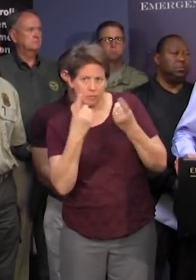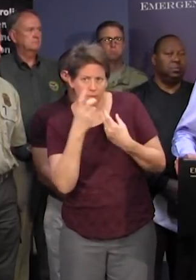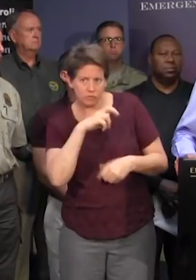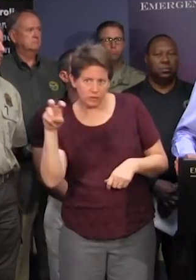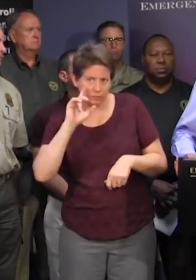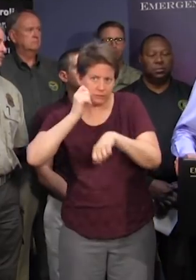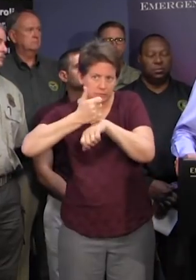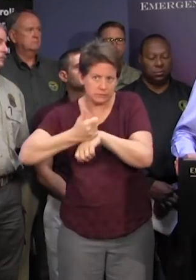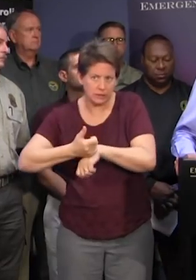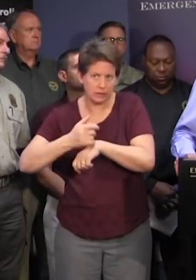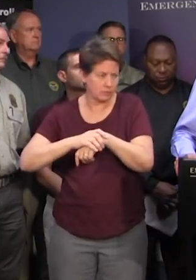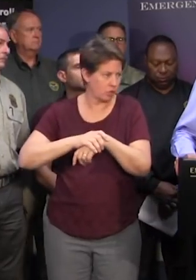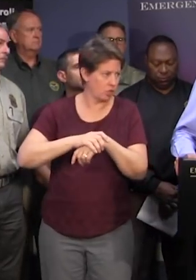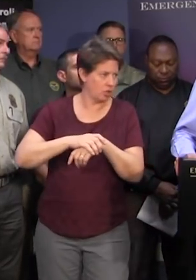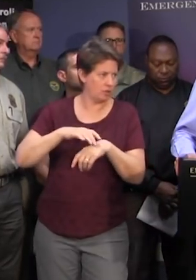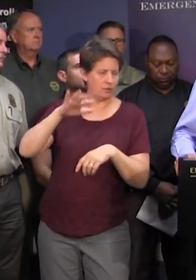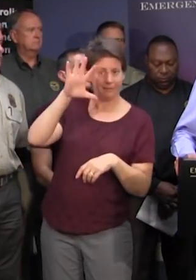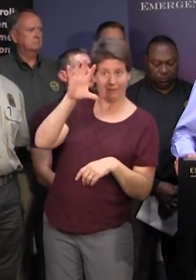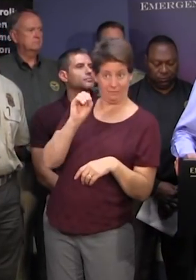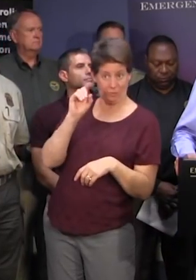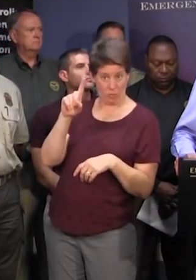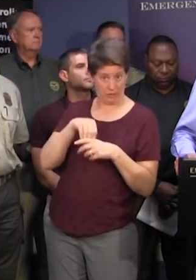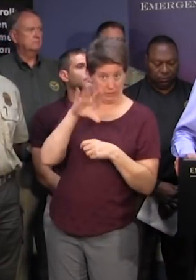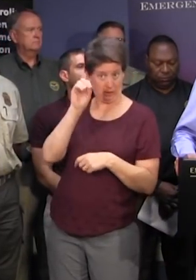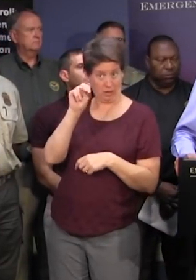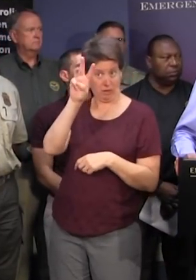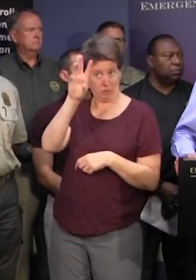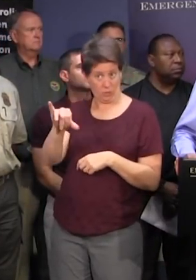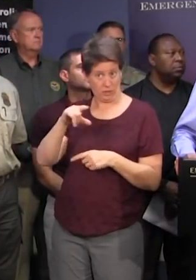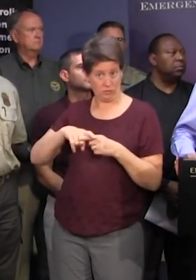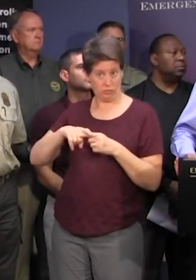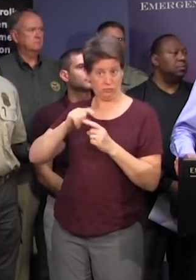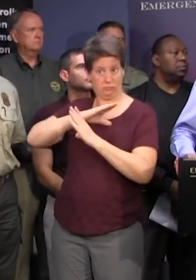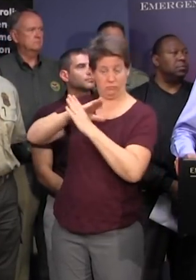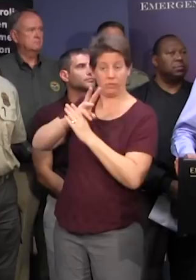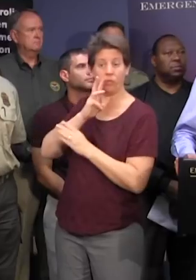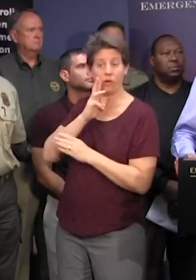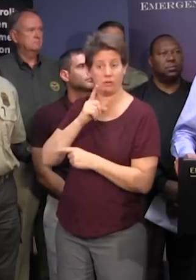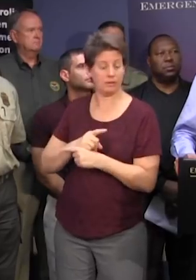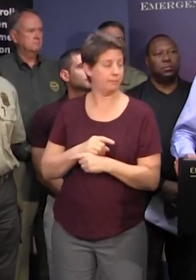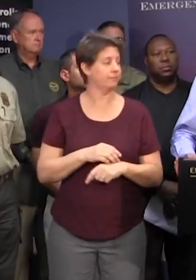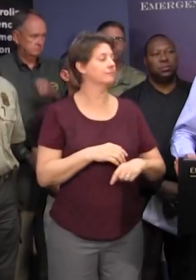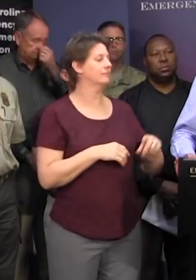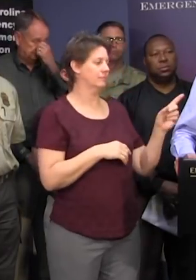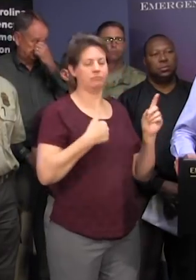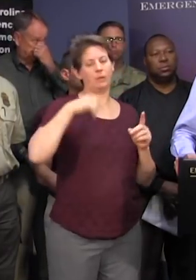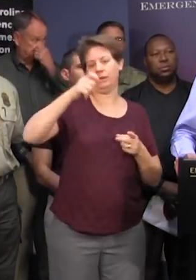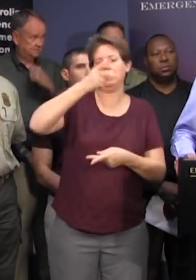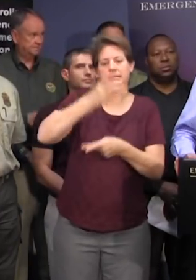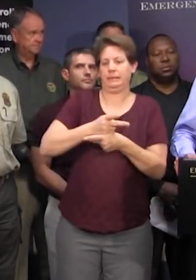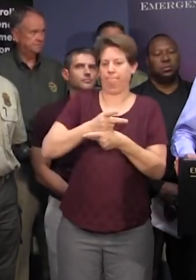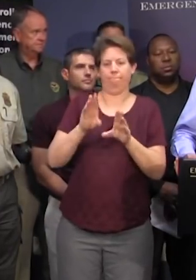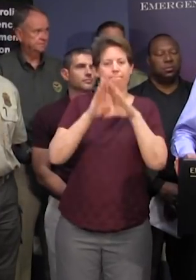is putting along the edge of highway 501 in conway to keep the water off the road to keep that that we must keep that